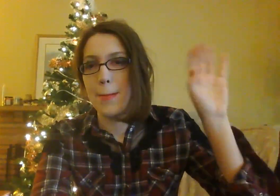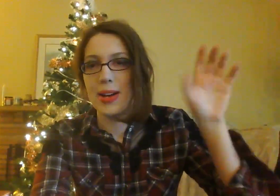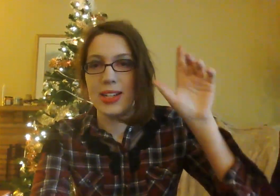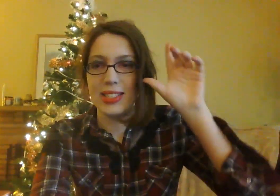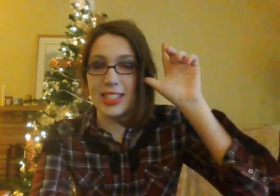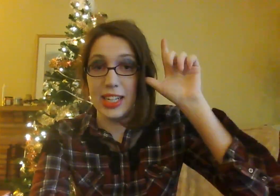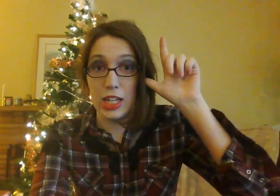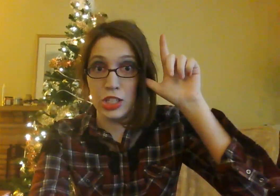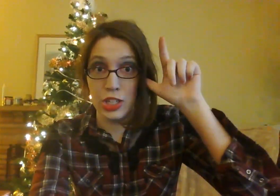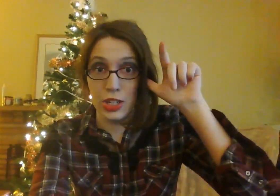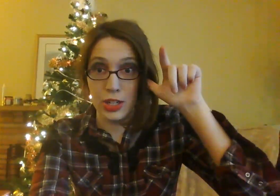See you next year.